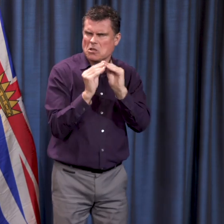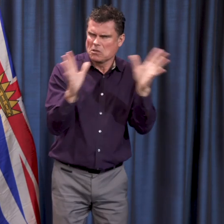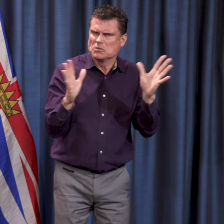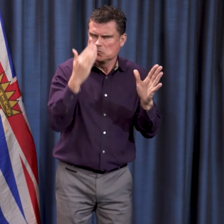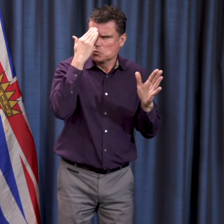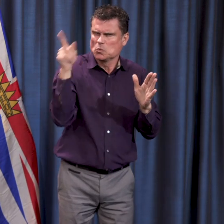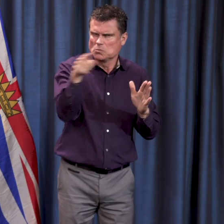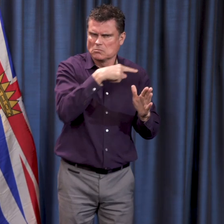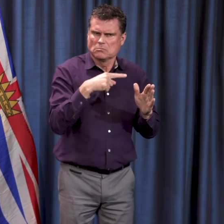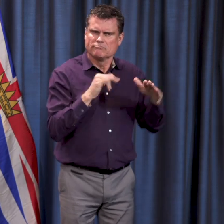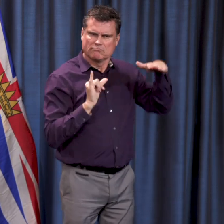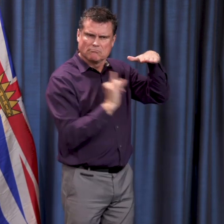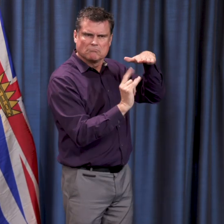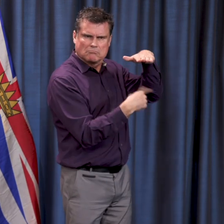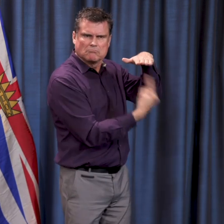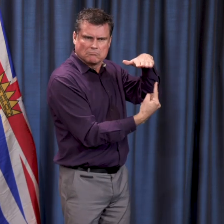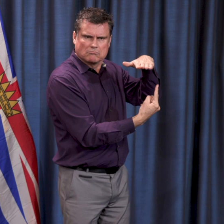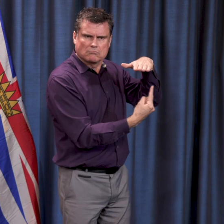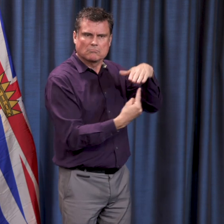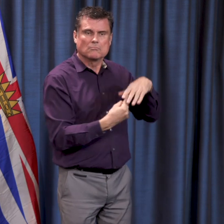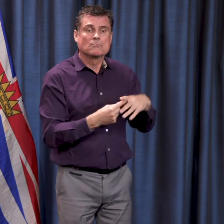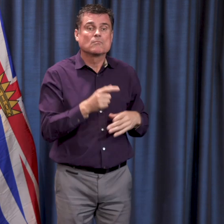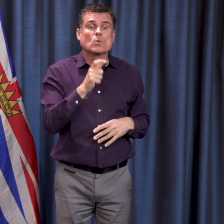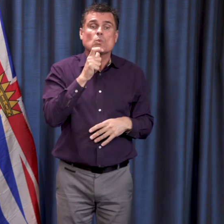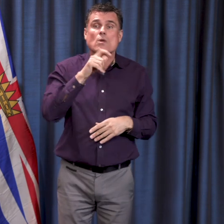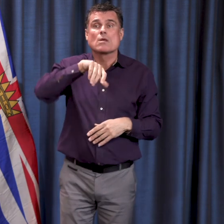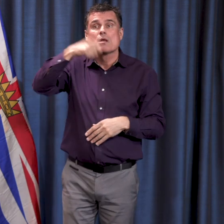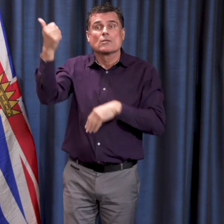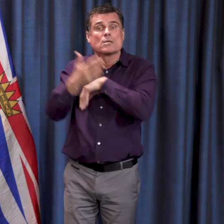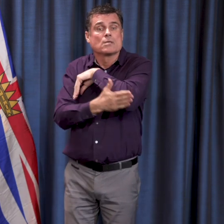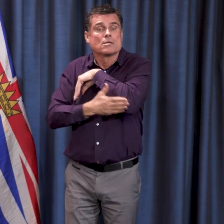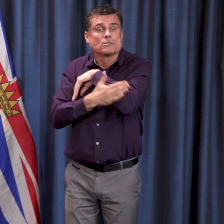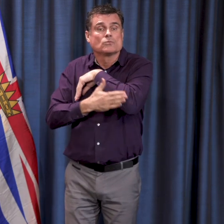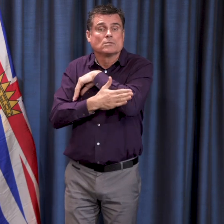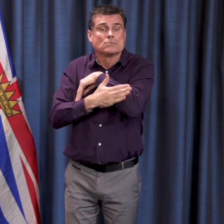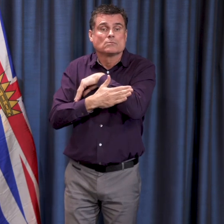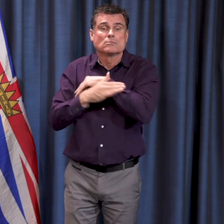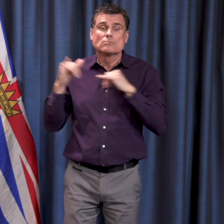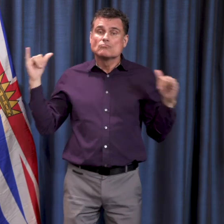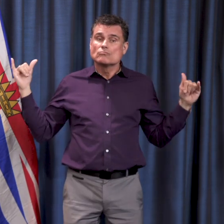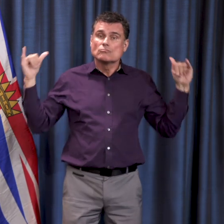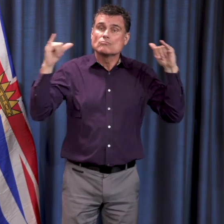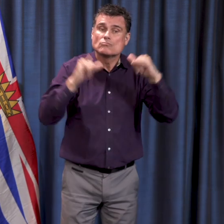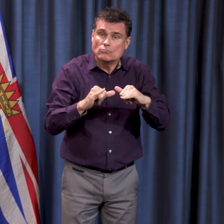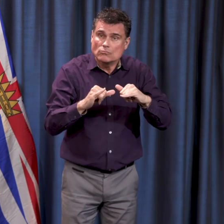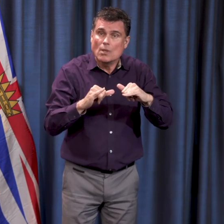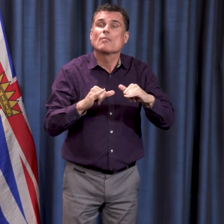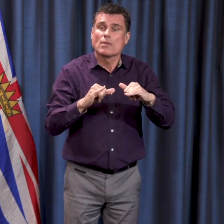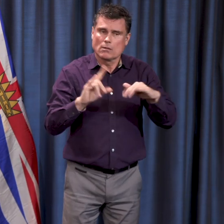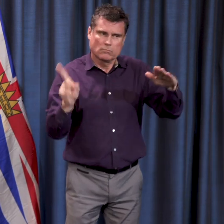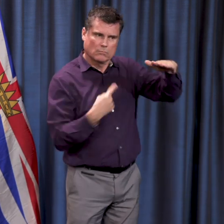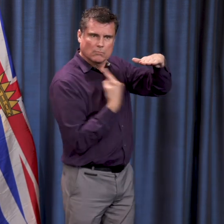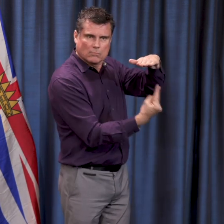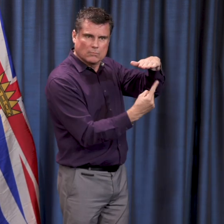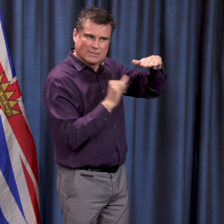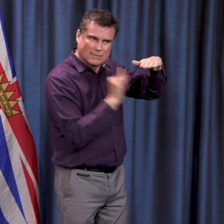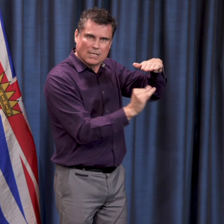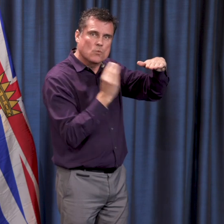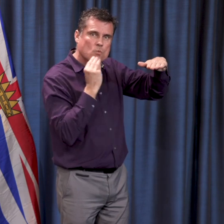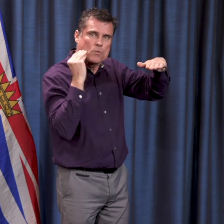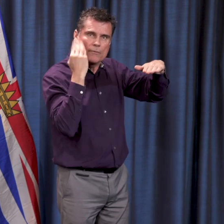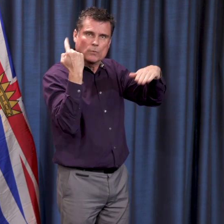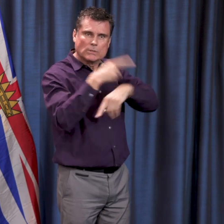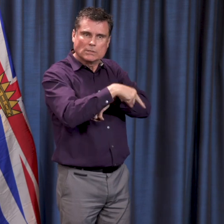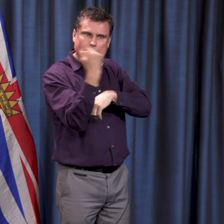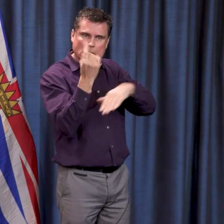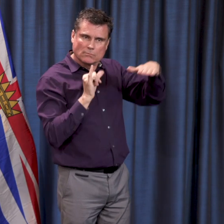who's come in from outside of Canada must self-isolate for 14 days. If they do become sick, we know